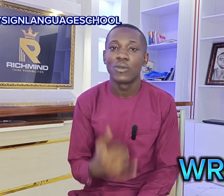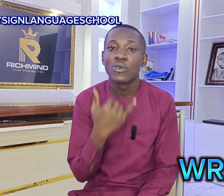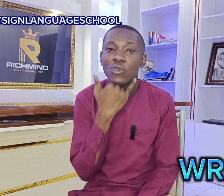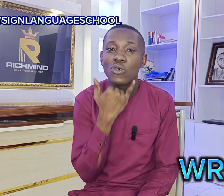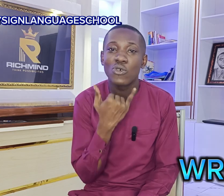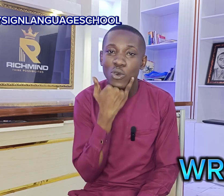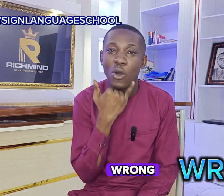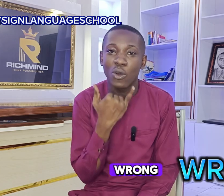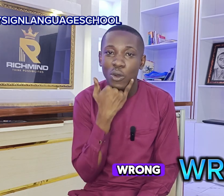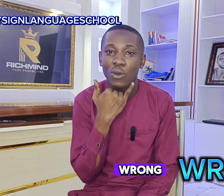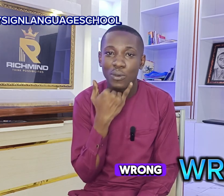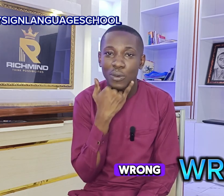wrong